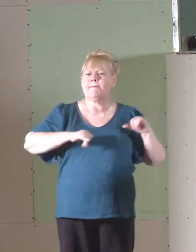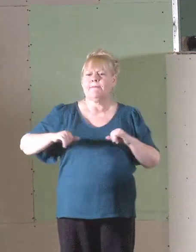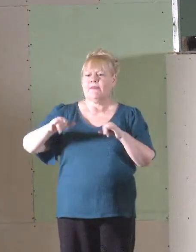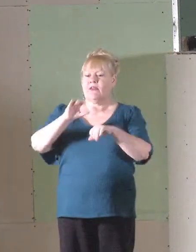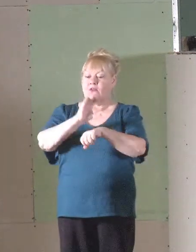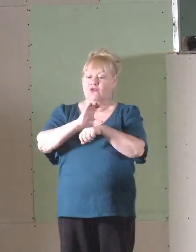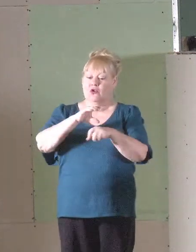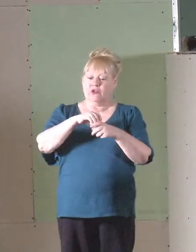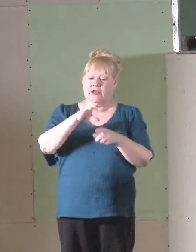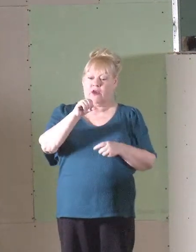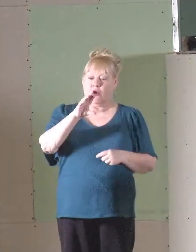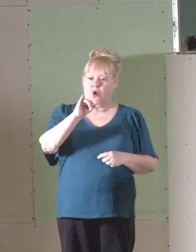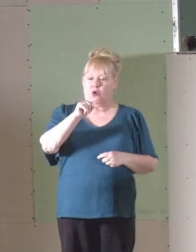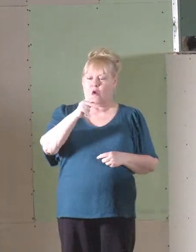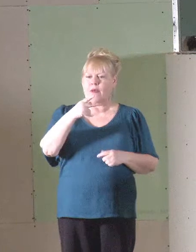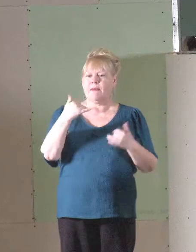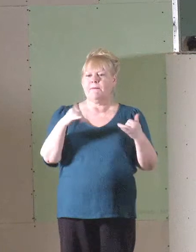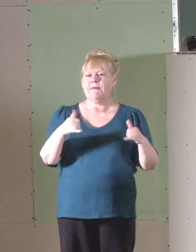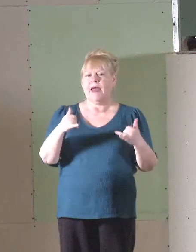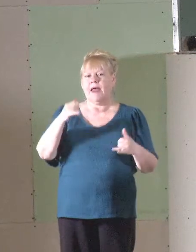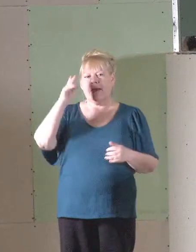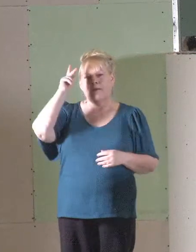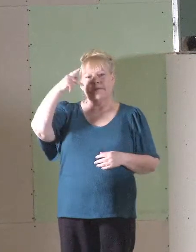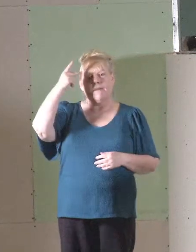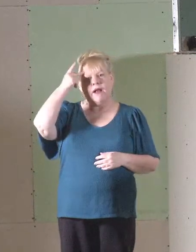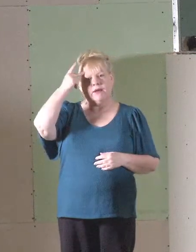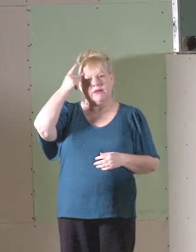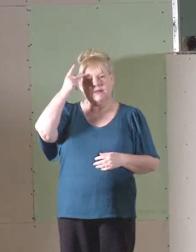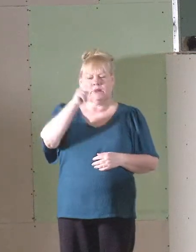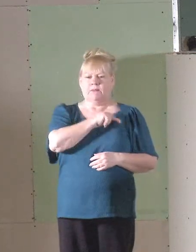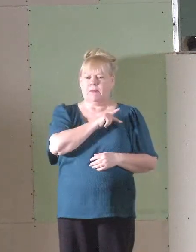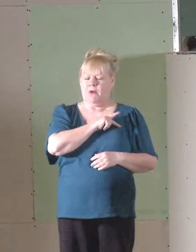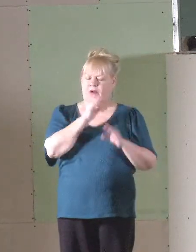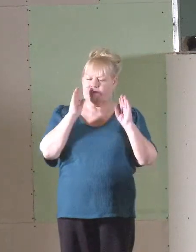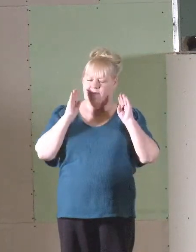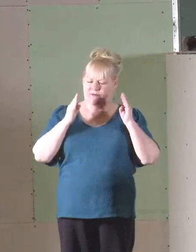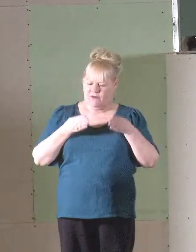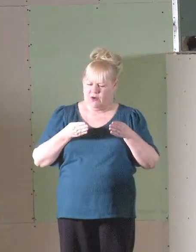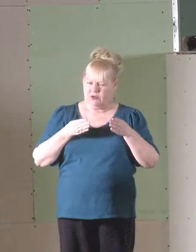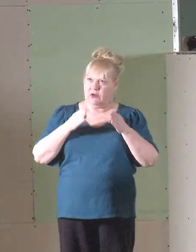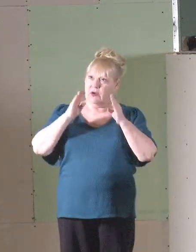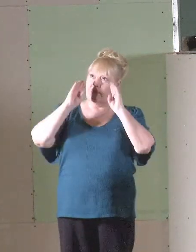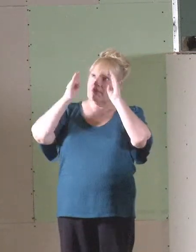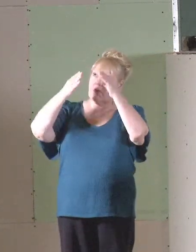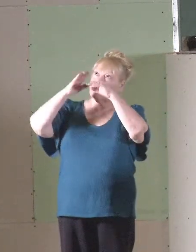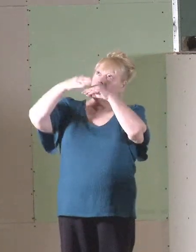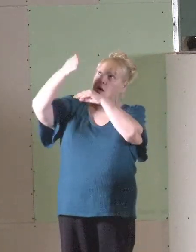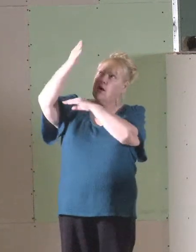politics. Paul is focused only on God.